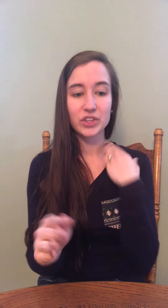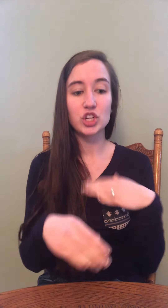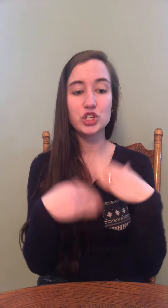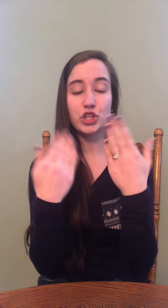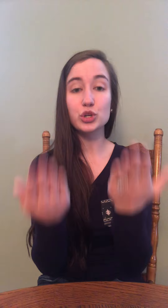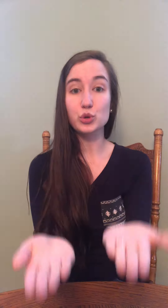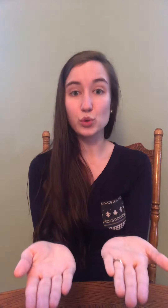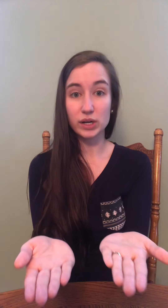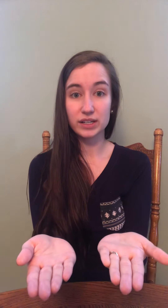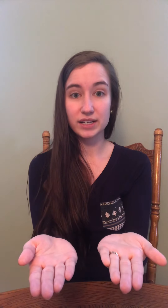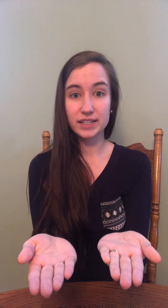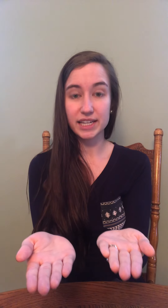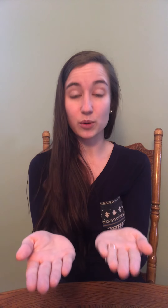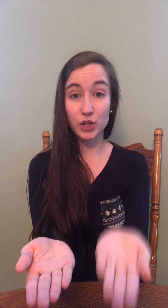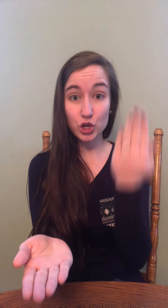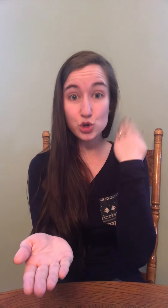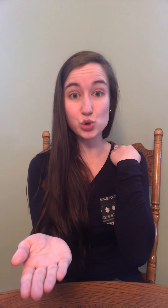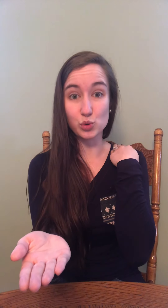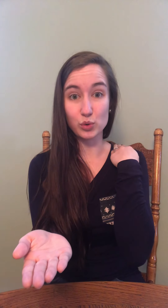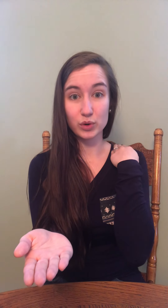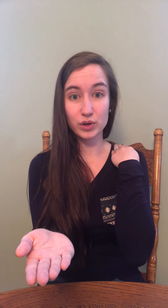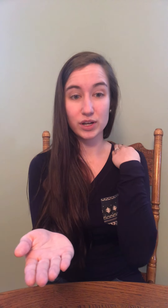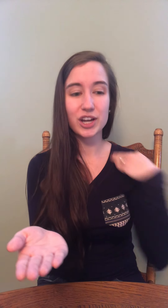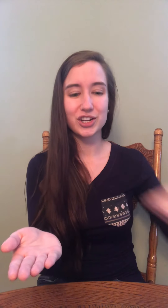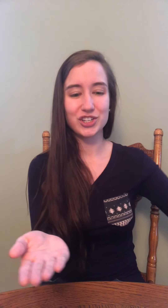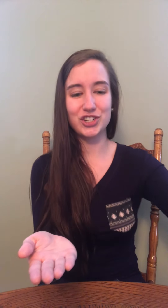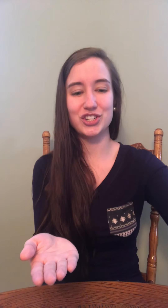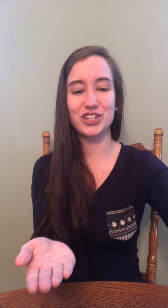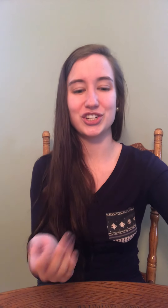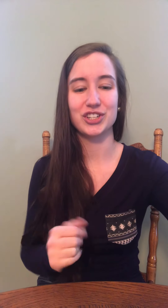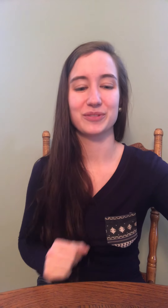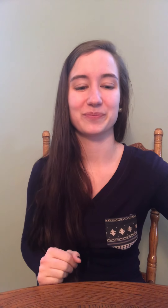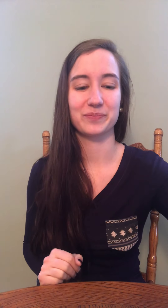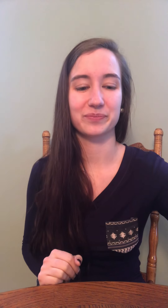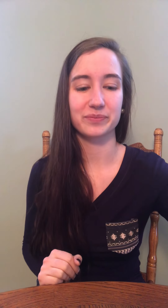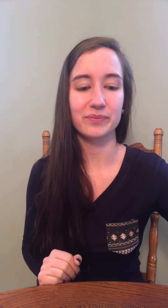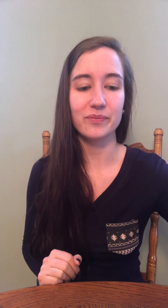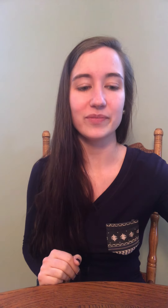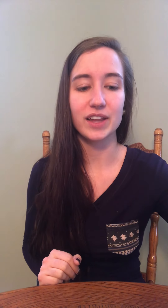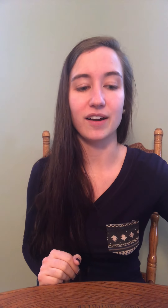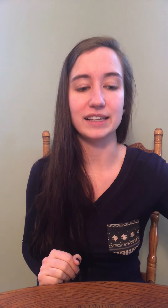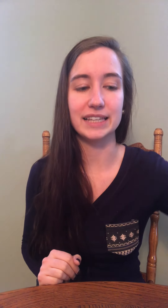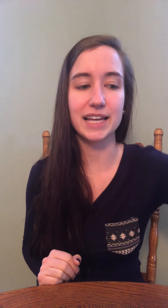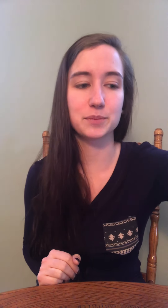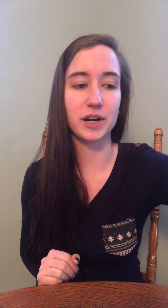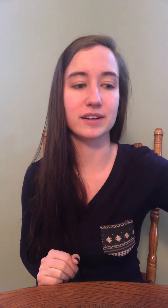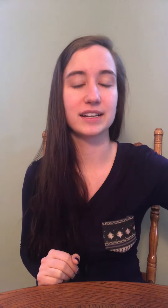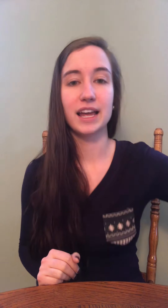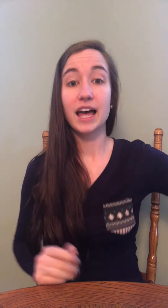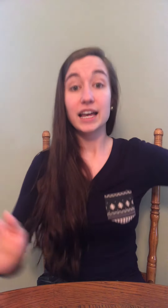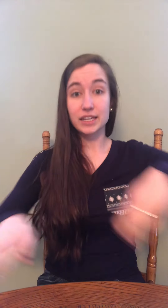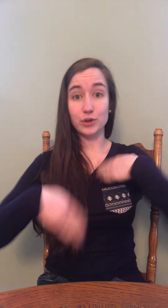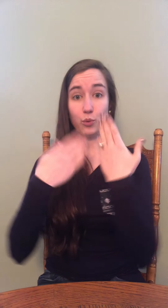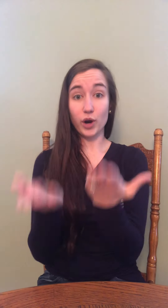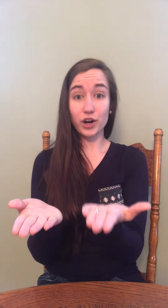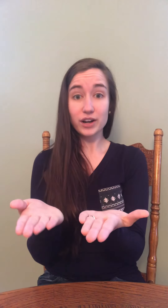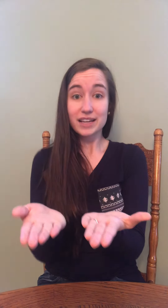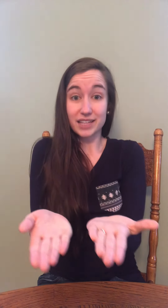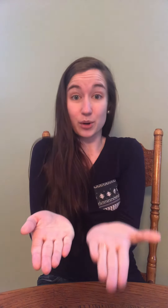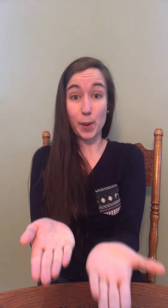Shoe. Take away the oo. Sh. All right. Last part. Give you a word. Take away